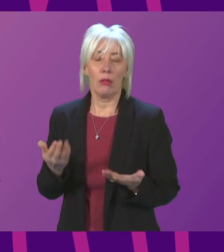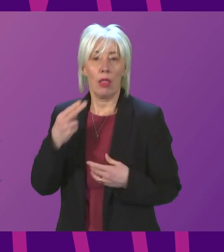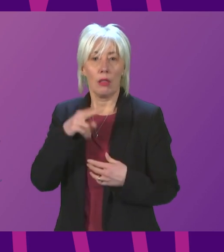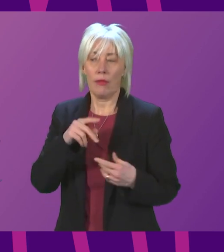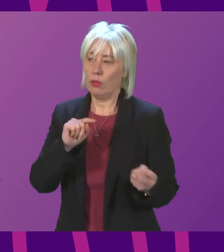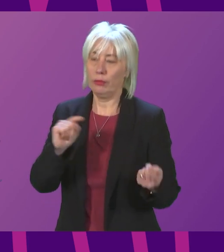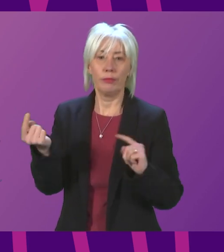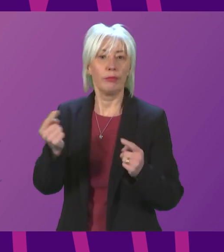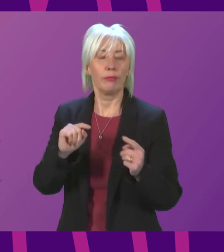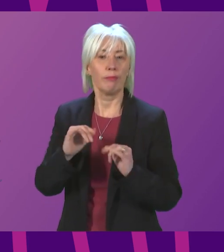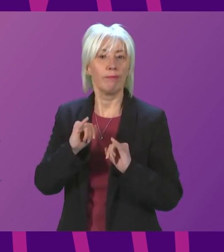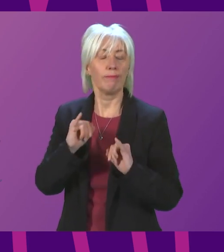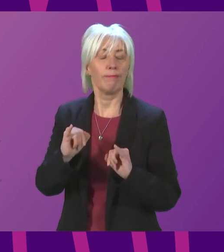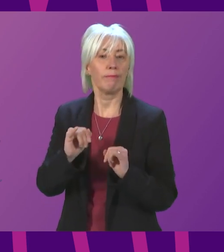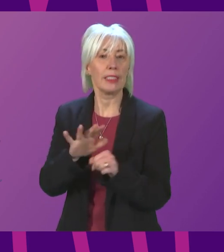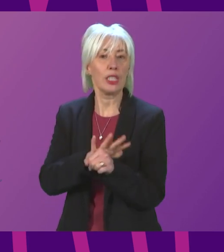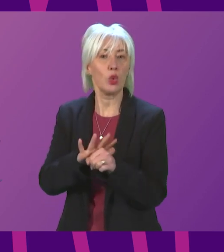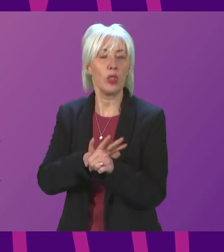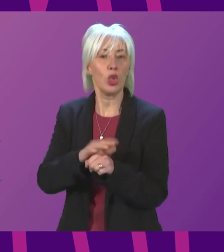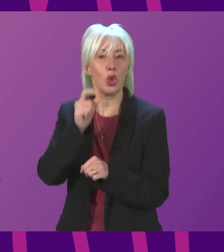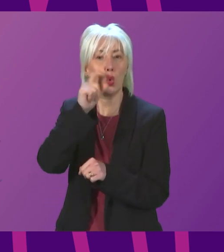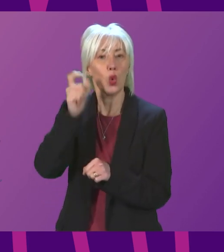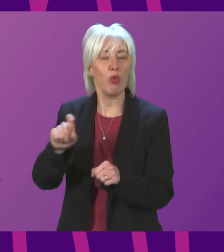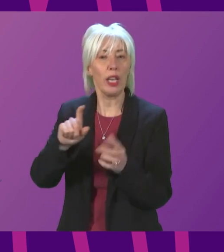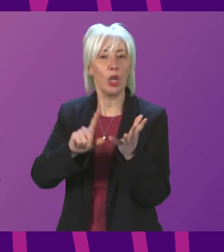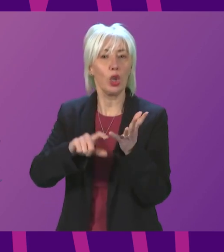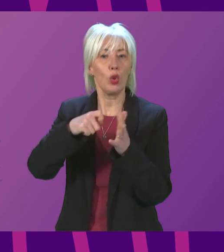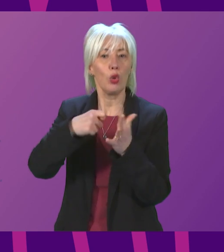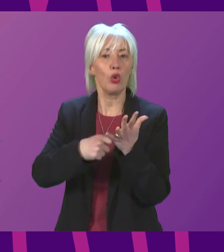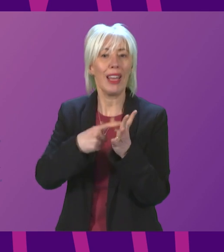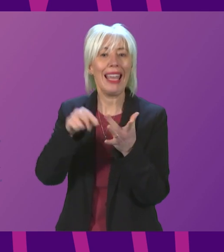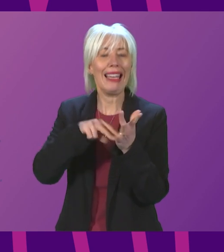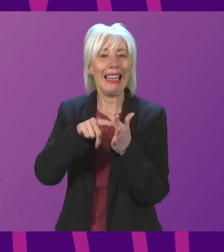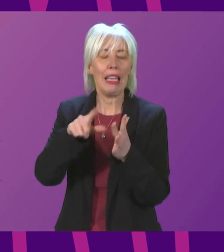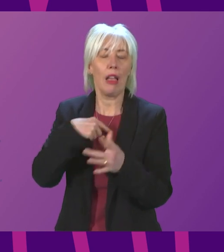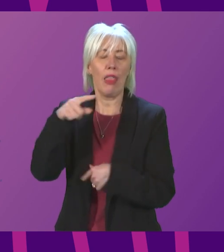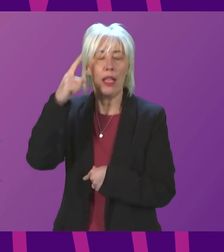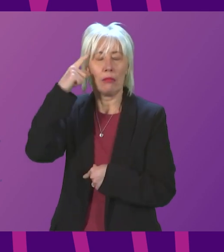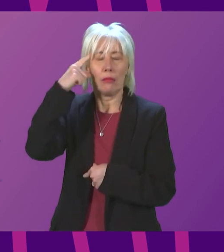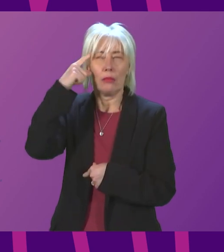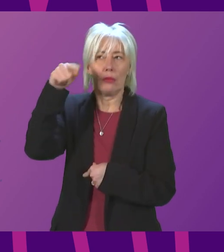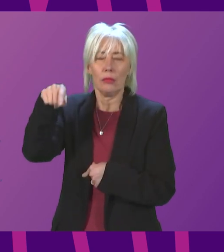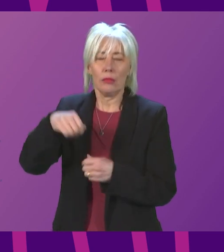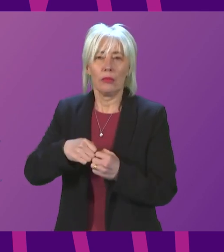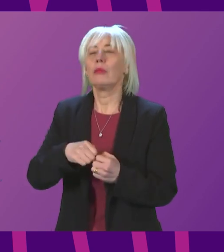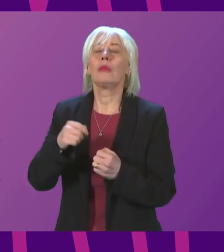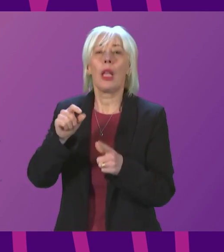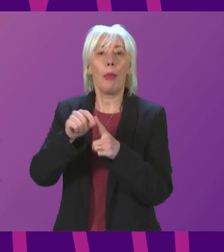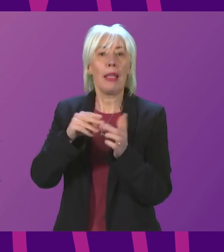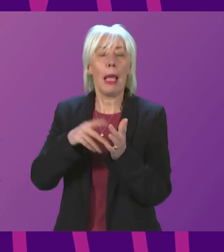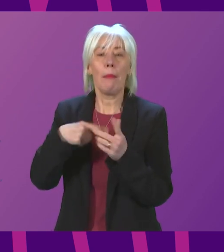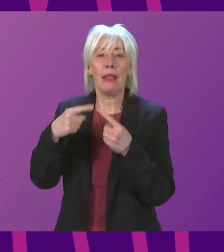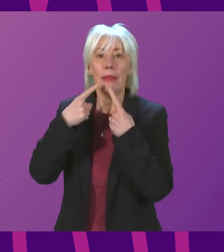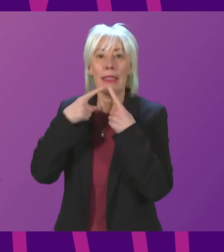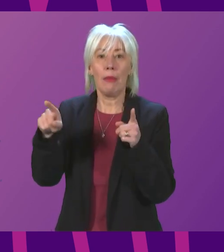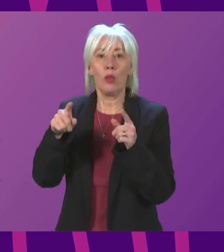the grave situation in Ukraine is at the forefront of all of our minds. The Prime Minister has made a statement to the House of Commons that has rightly